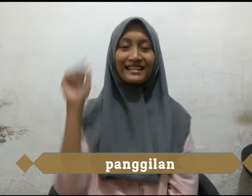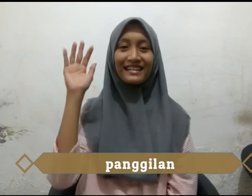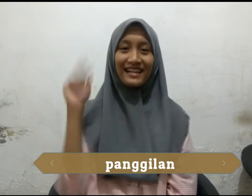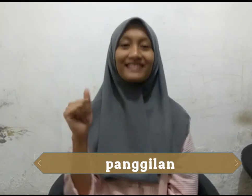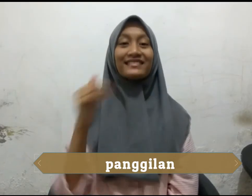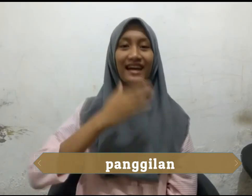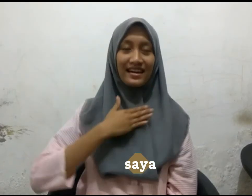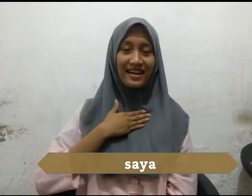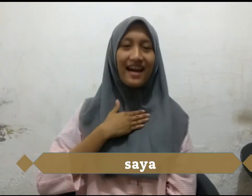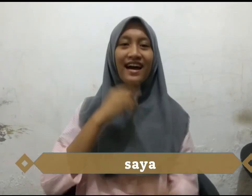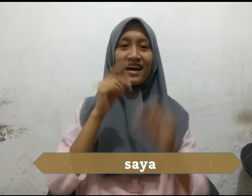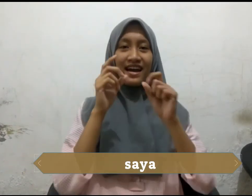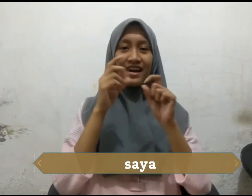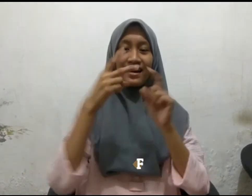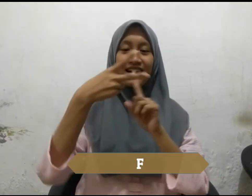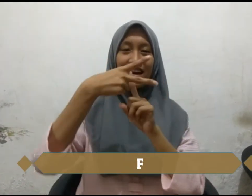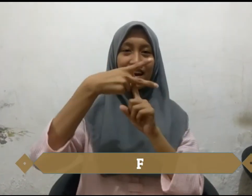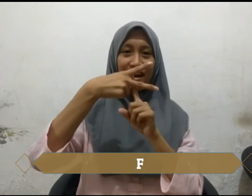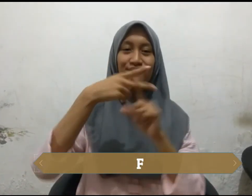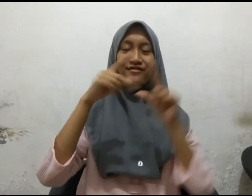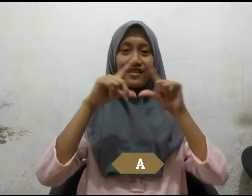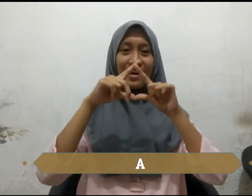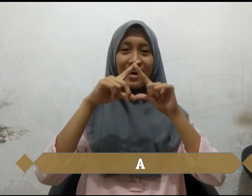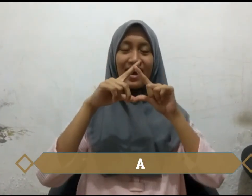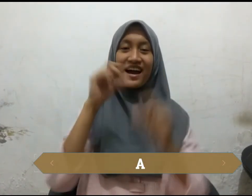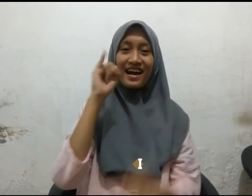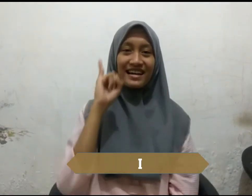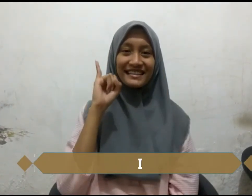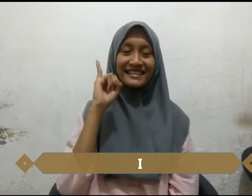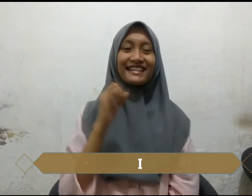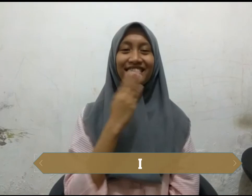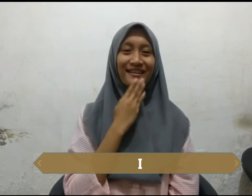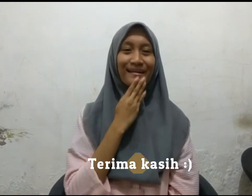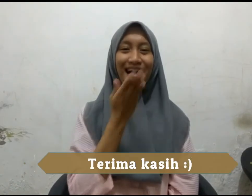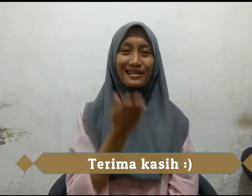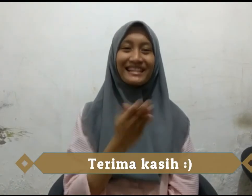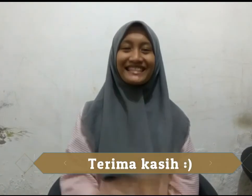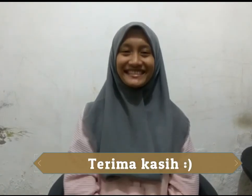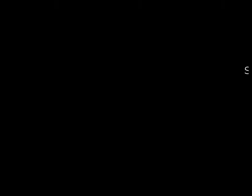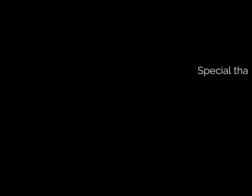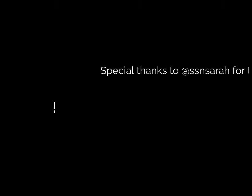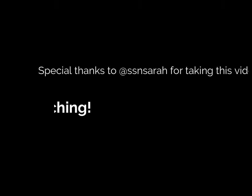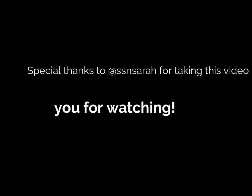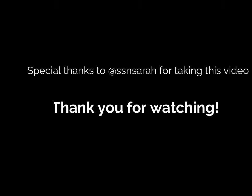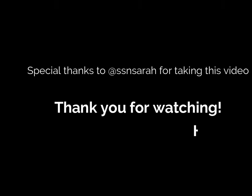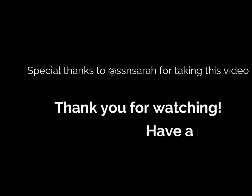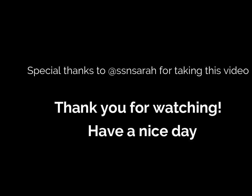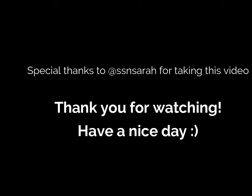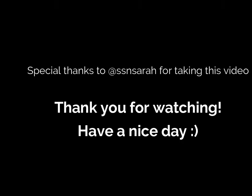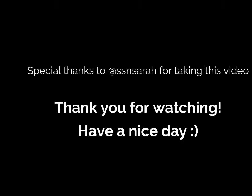pretty Sure, I'm a pretty girl Up in a pretty world But they say pretty hurts And I don't wanna sit still I'm a pretty girl Up in a